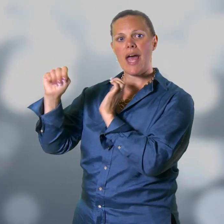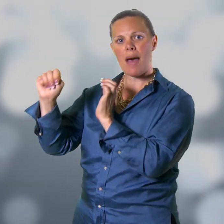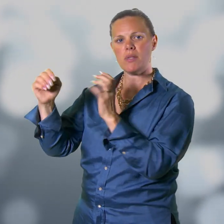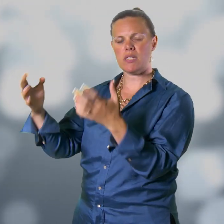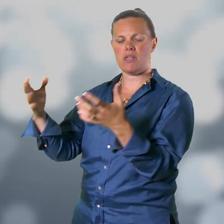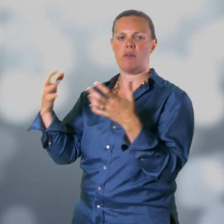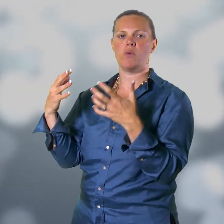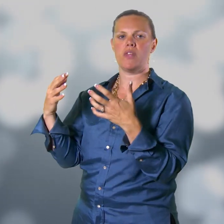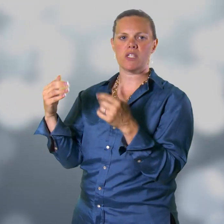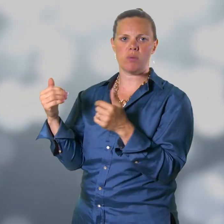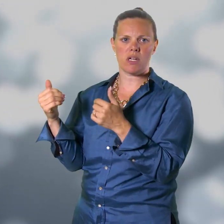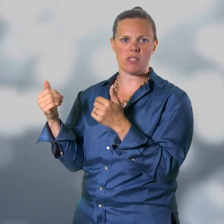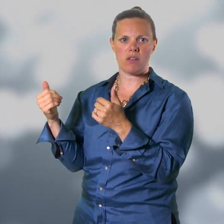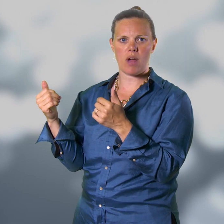happens to them when they experience a threat.